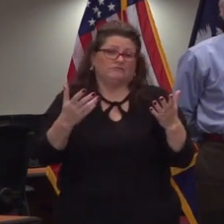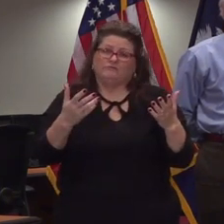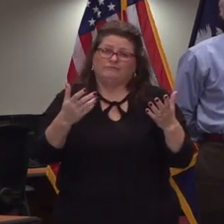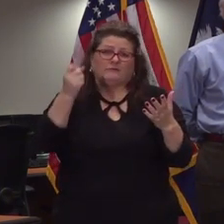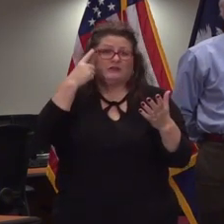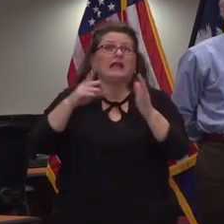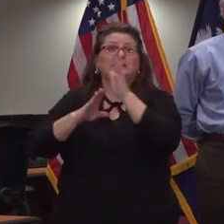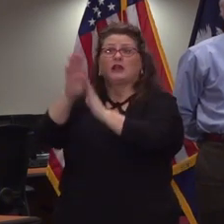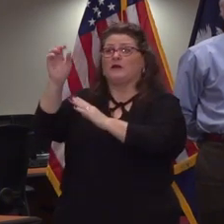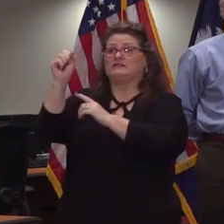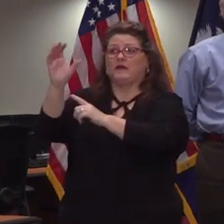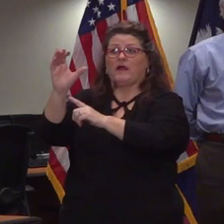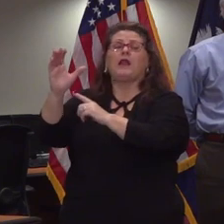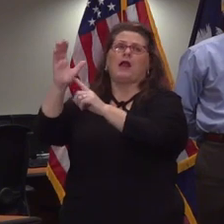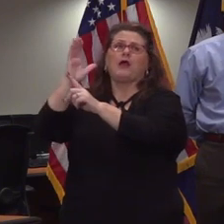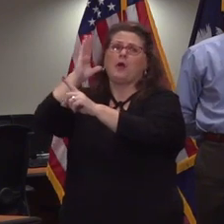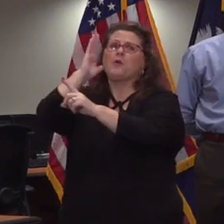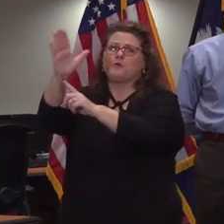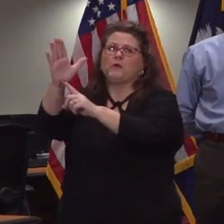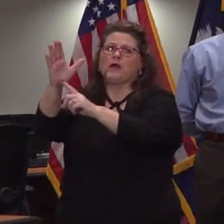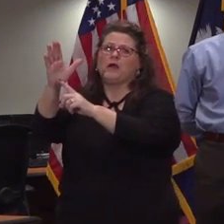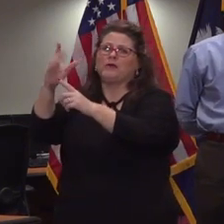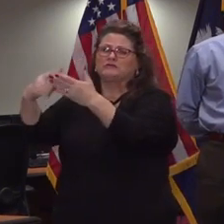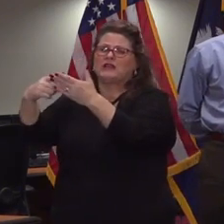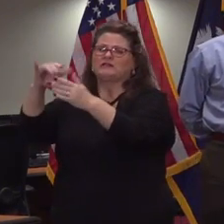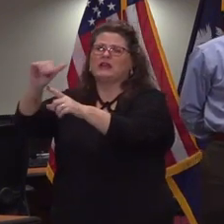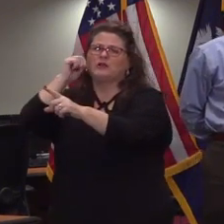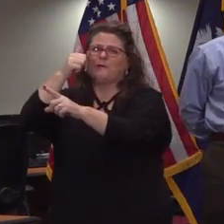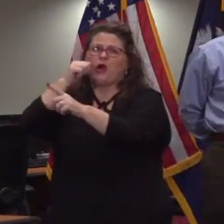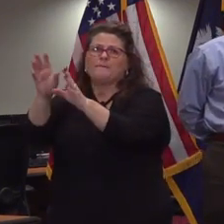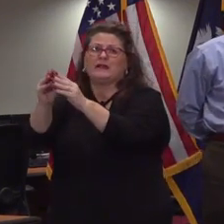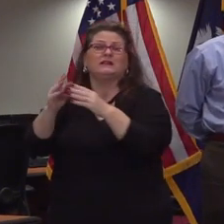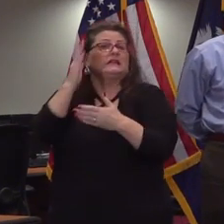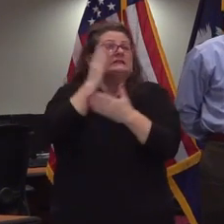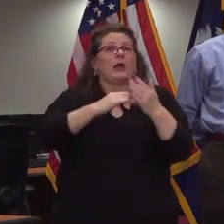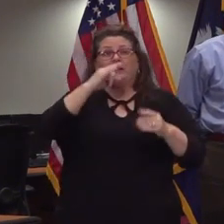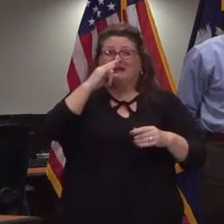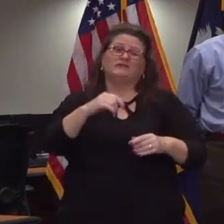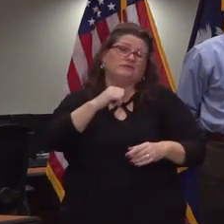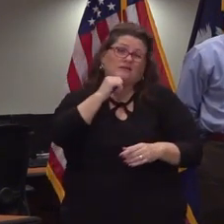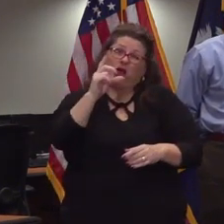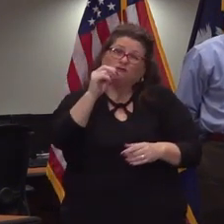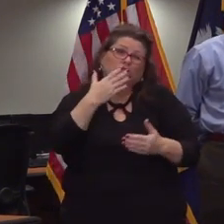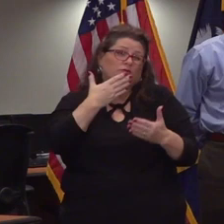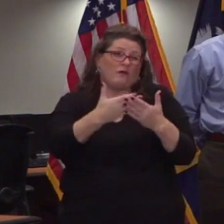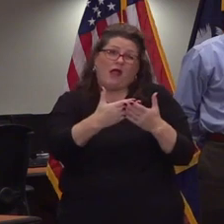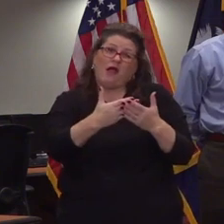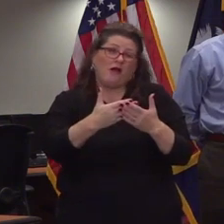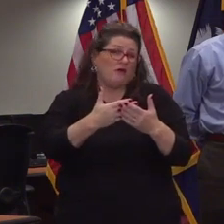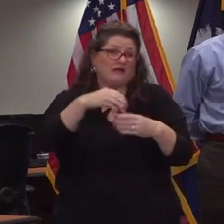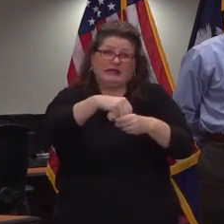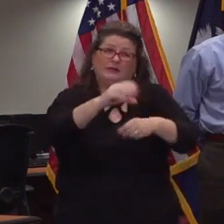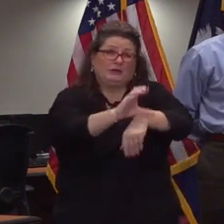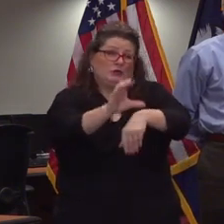accelerates south carolina i think we'll hear loud and clear tomorrow at their meeting and then there are other children who just don't do well virtually there's some people who